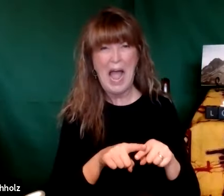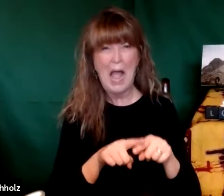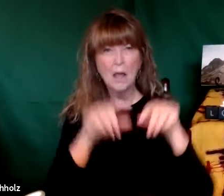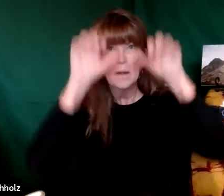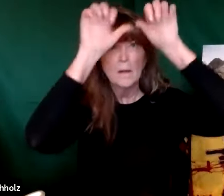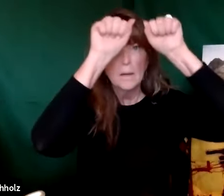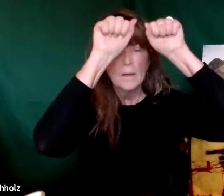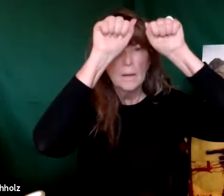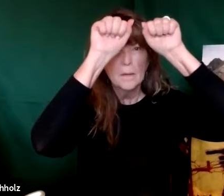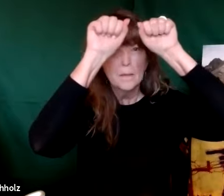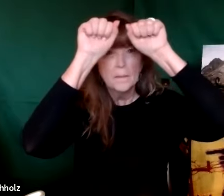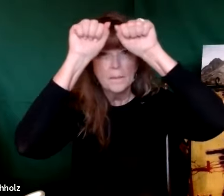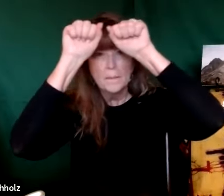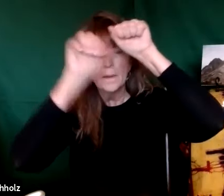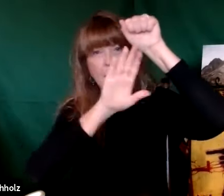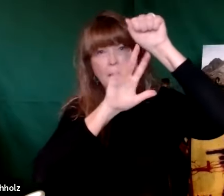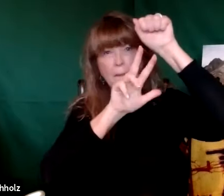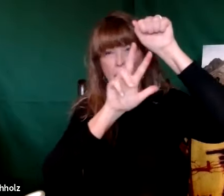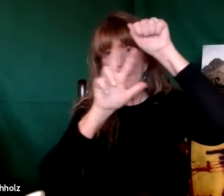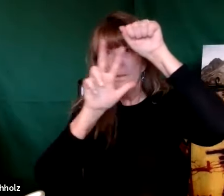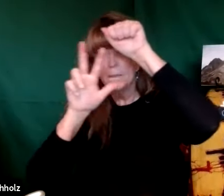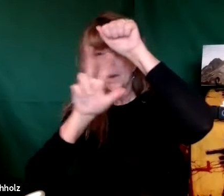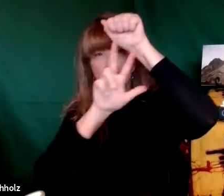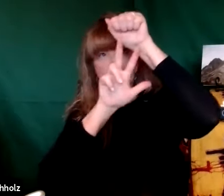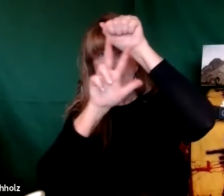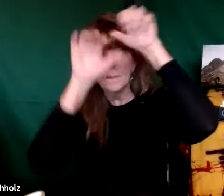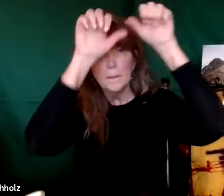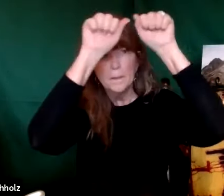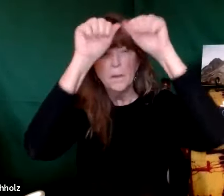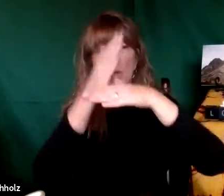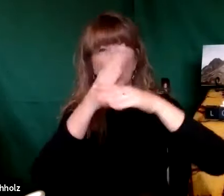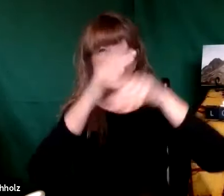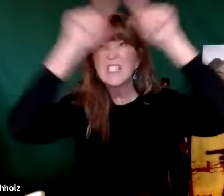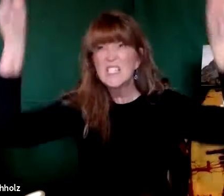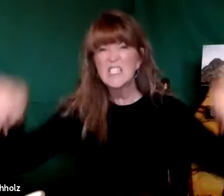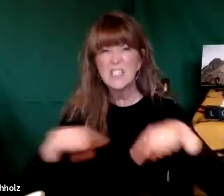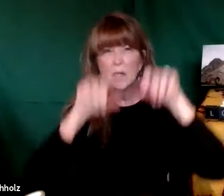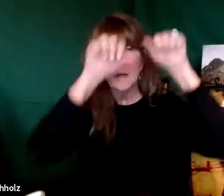were carrying a wooden placard and they carried it in between